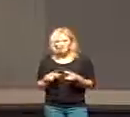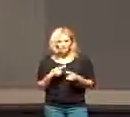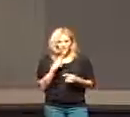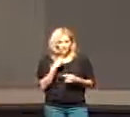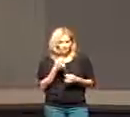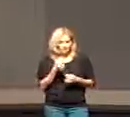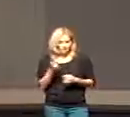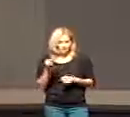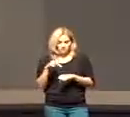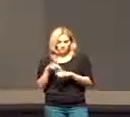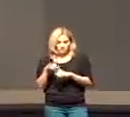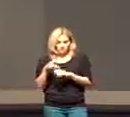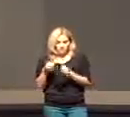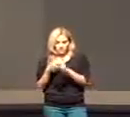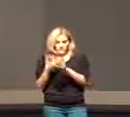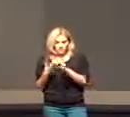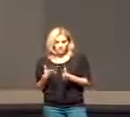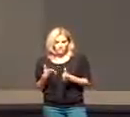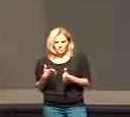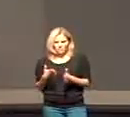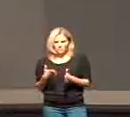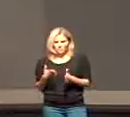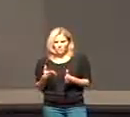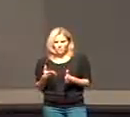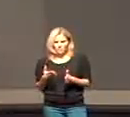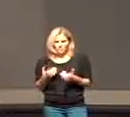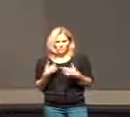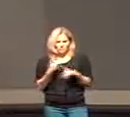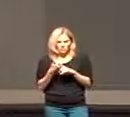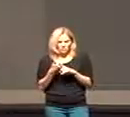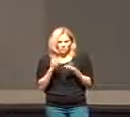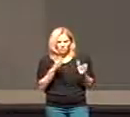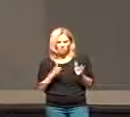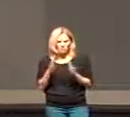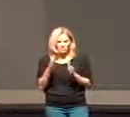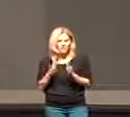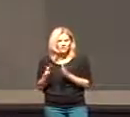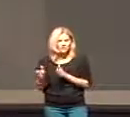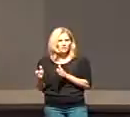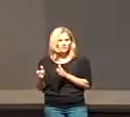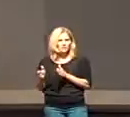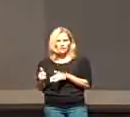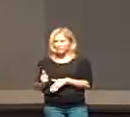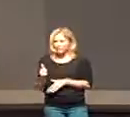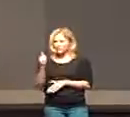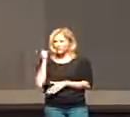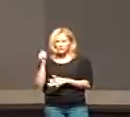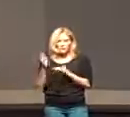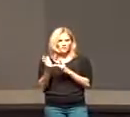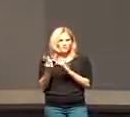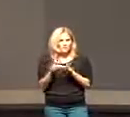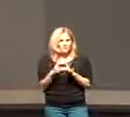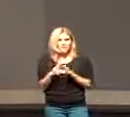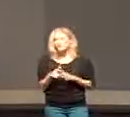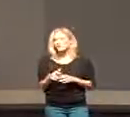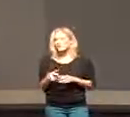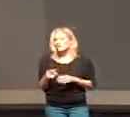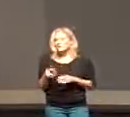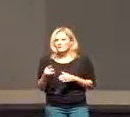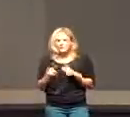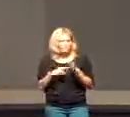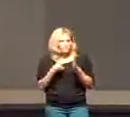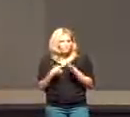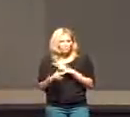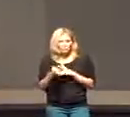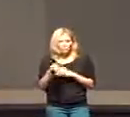Peter and the disciples move on to their own agenda and rebuke him. They rebuke